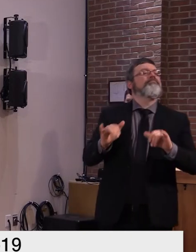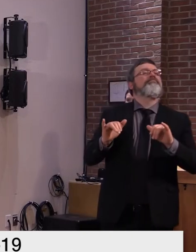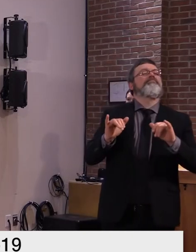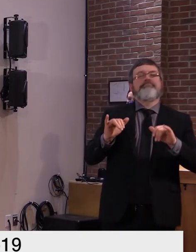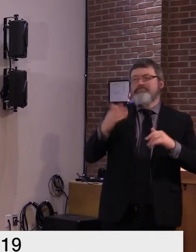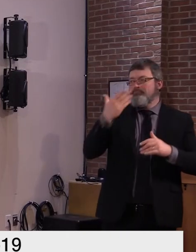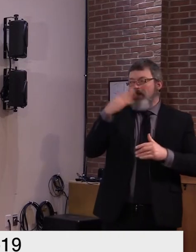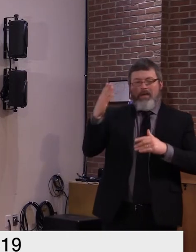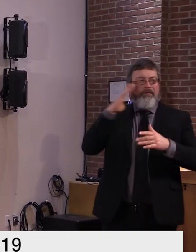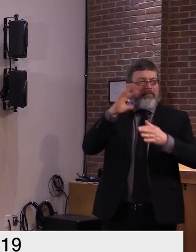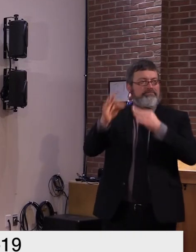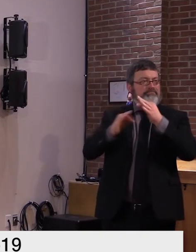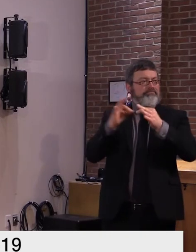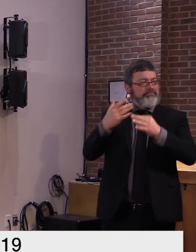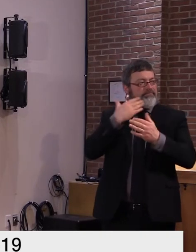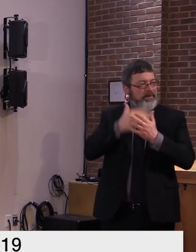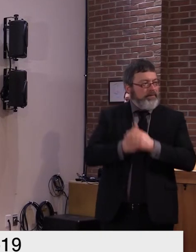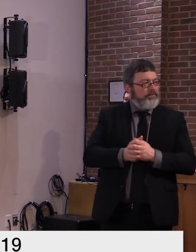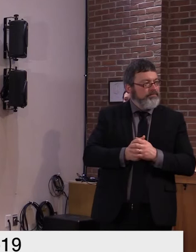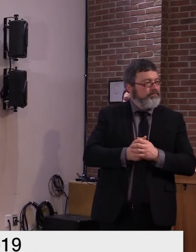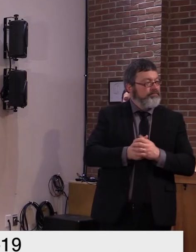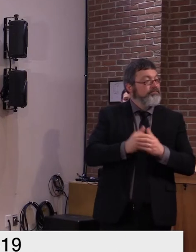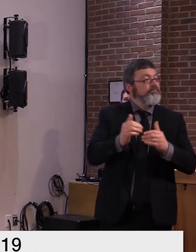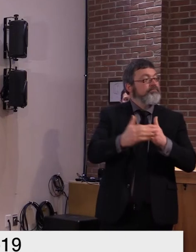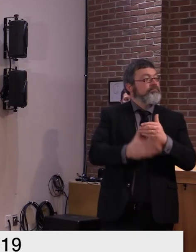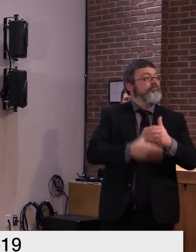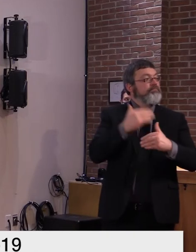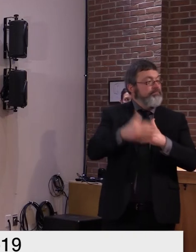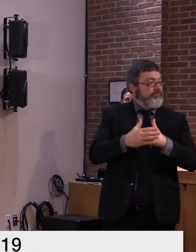day three wcax